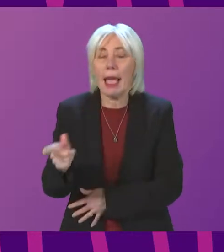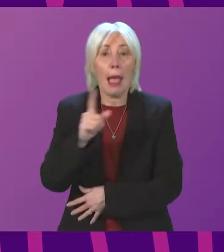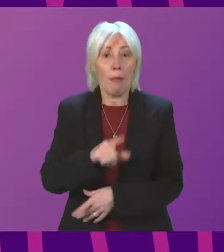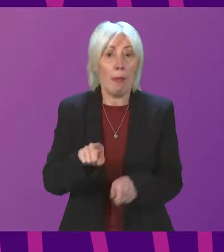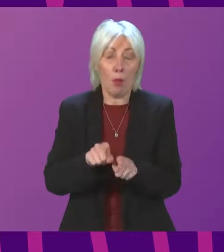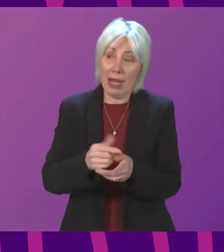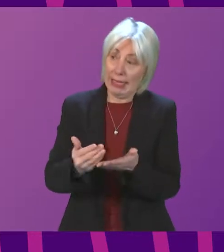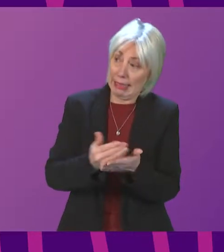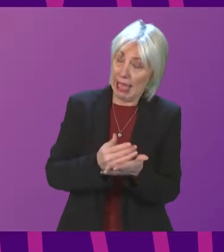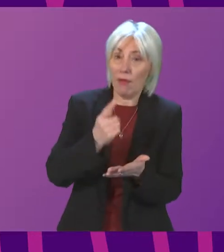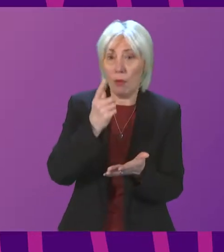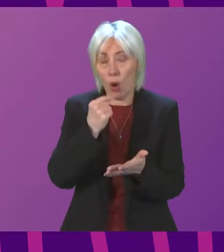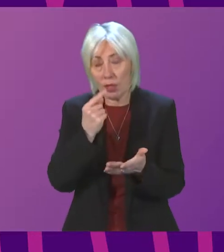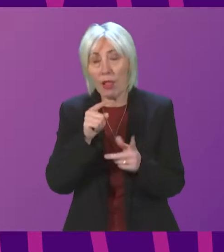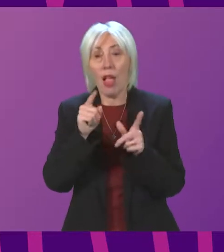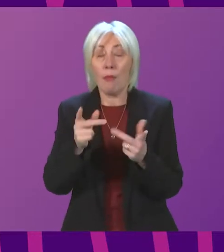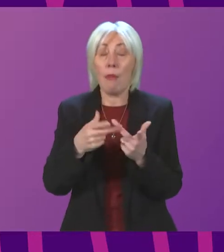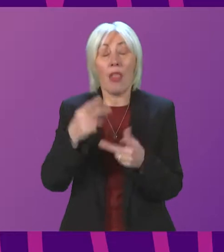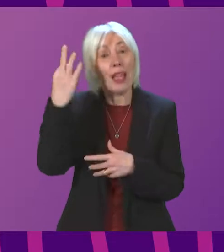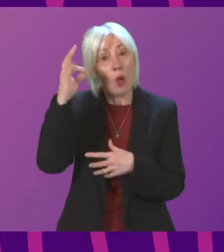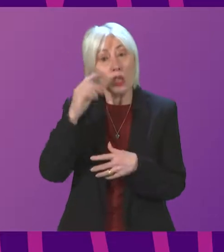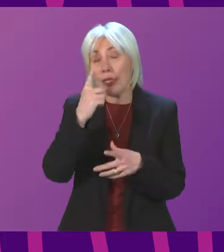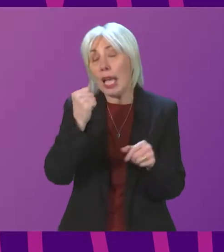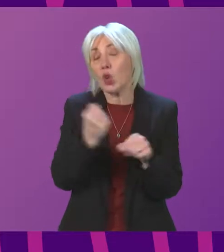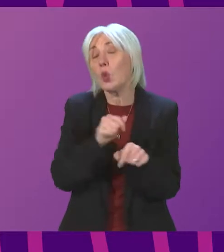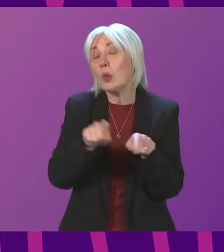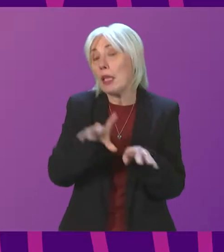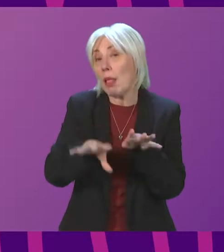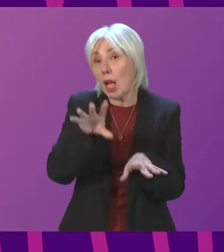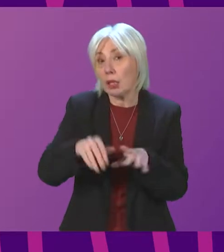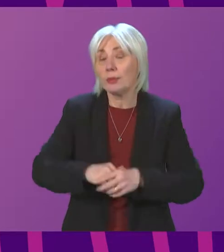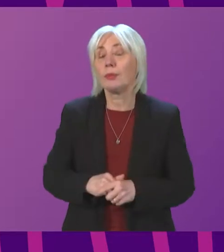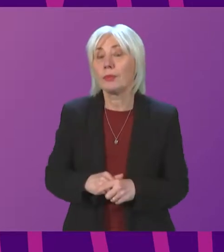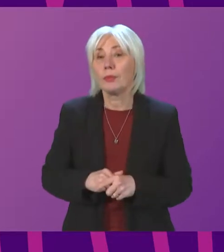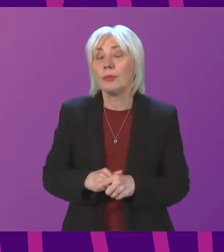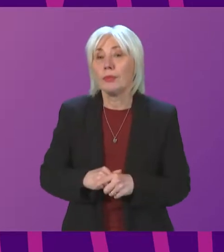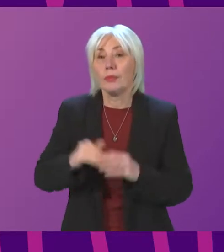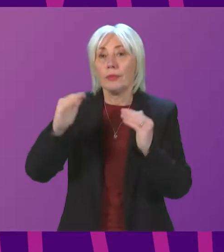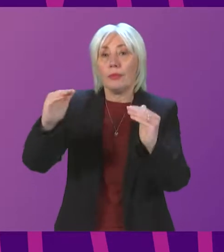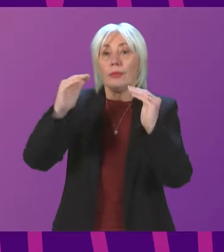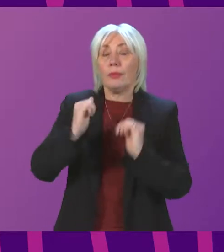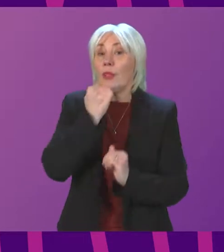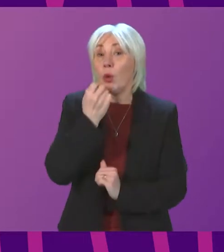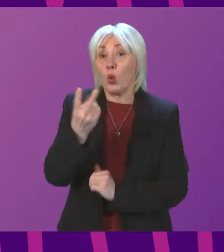safe to do so, that more local authorities take up that offer. Question number two, Mercedes Vialba.